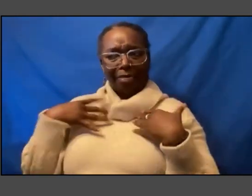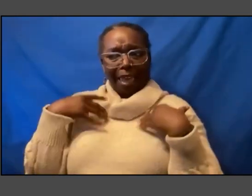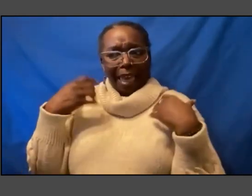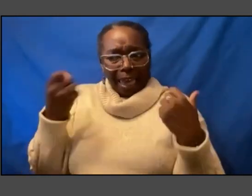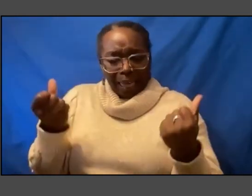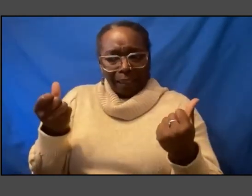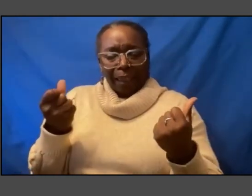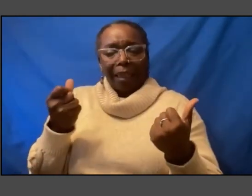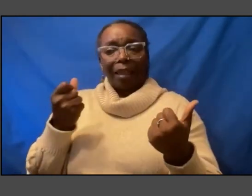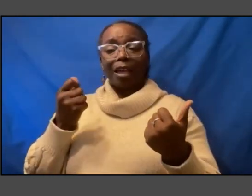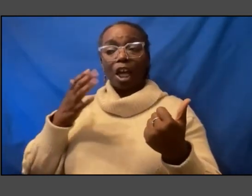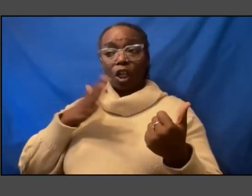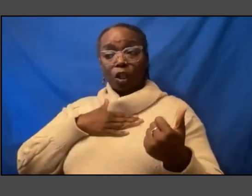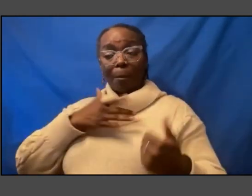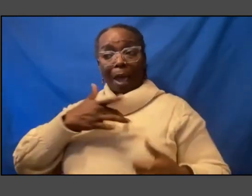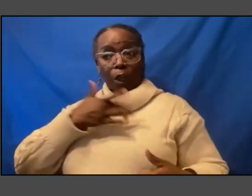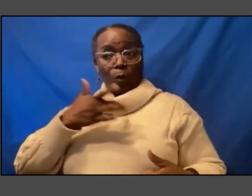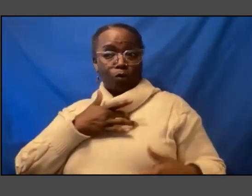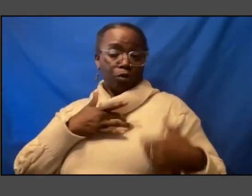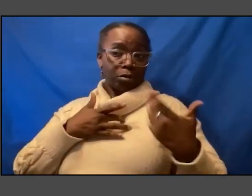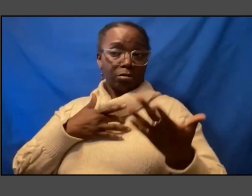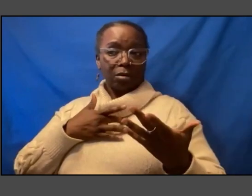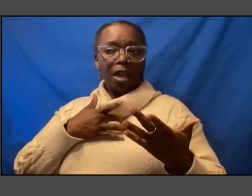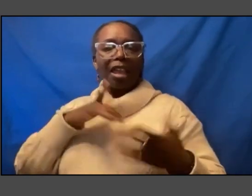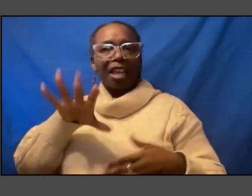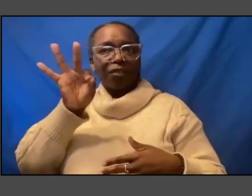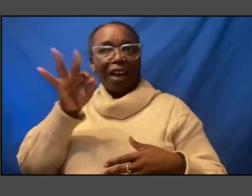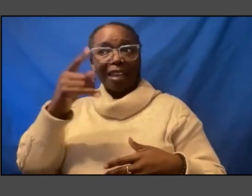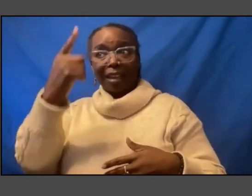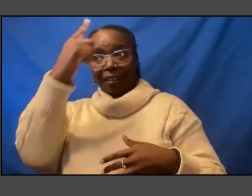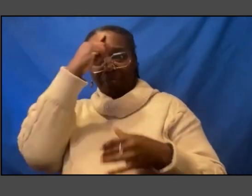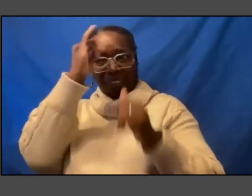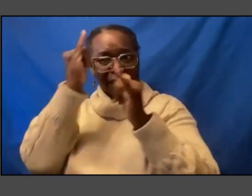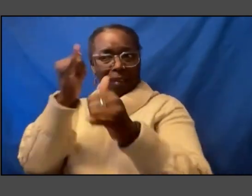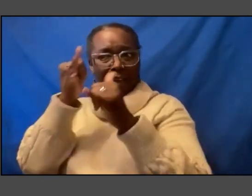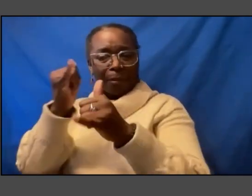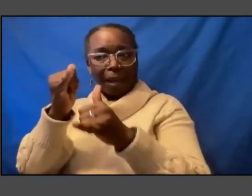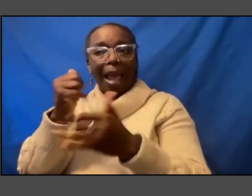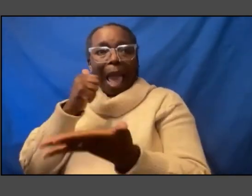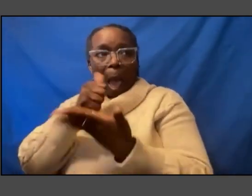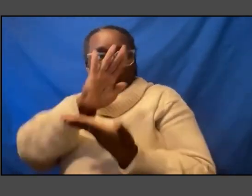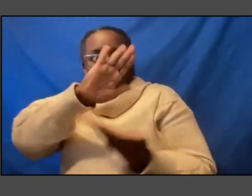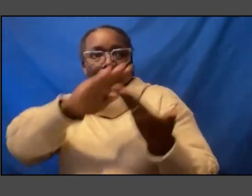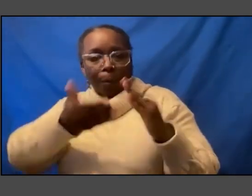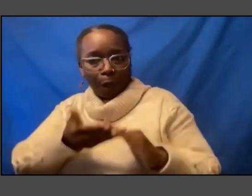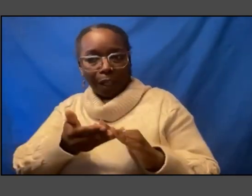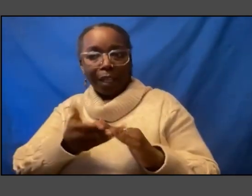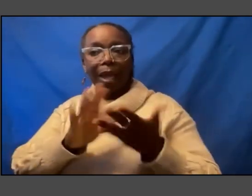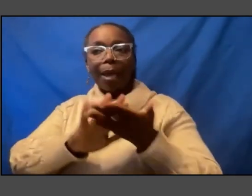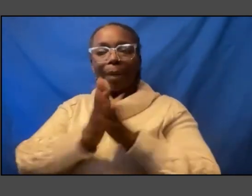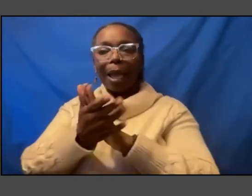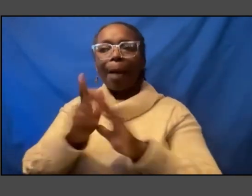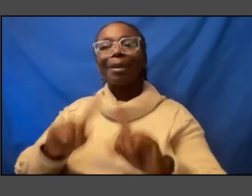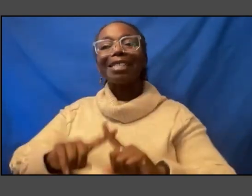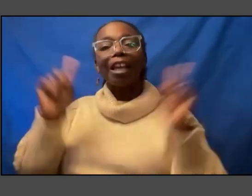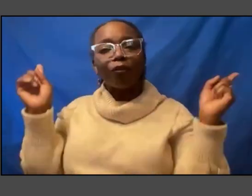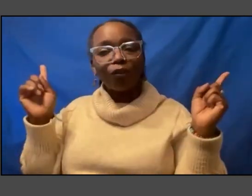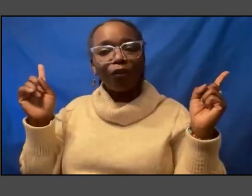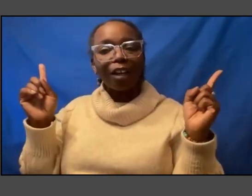is that let's find like-minded people and help your community become different because of your vision and your voice